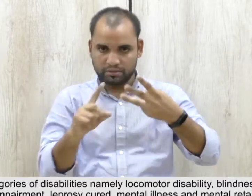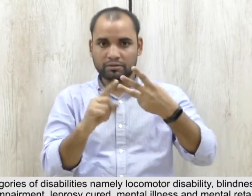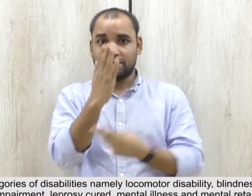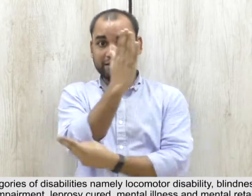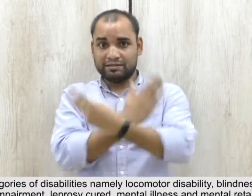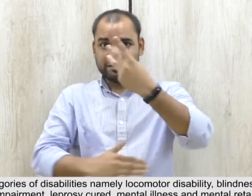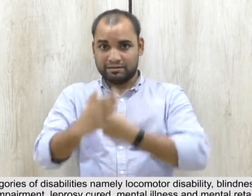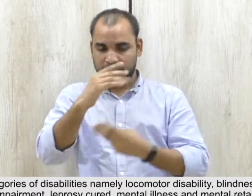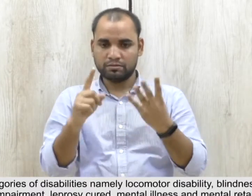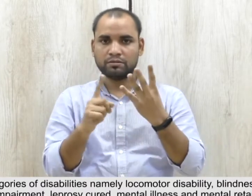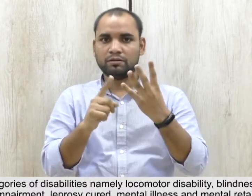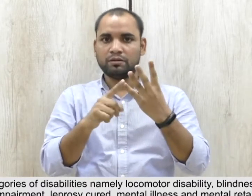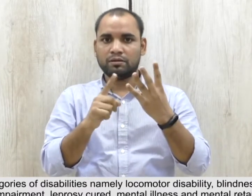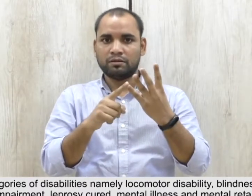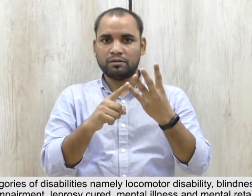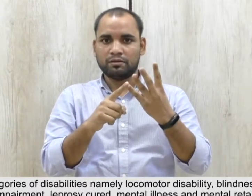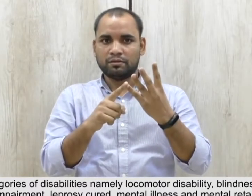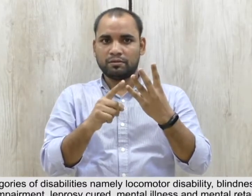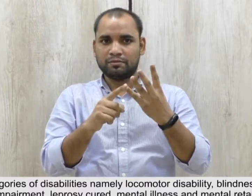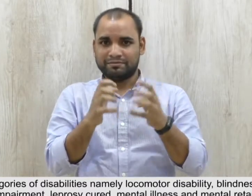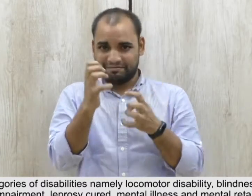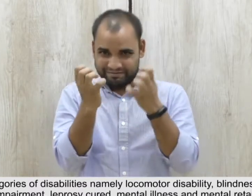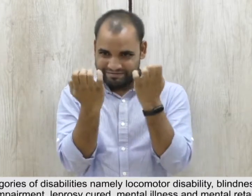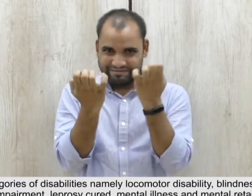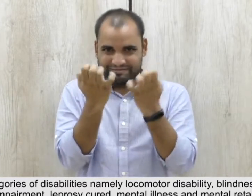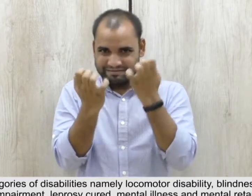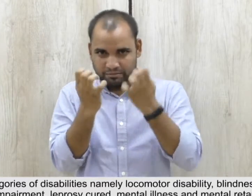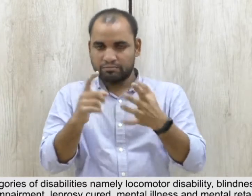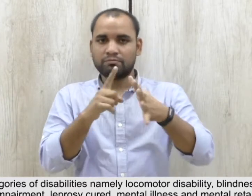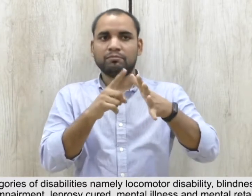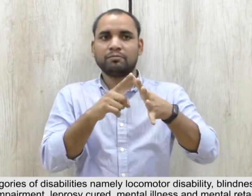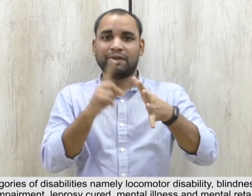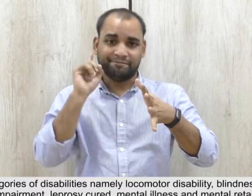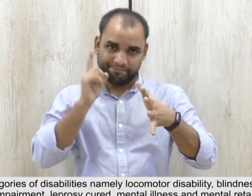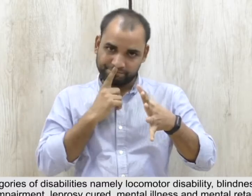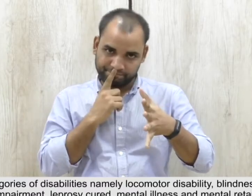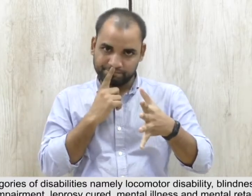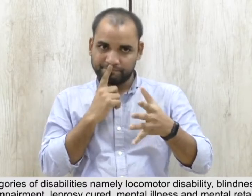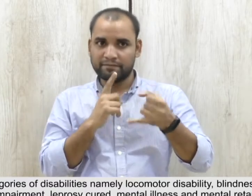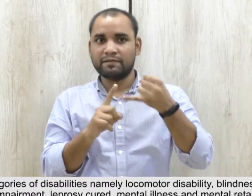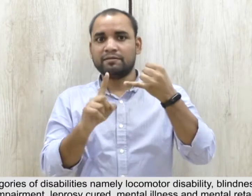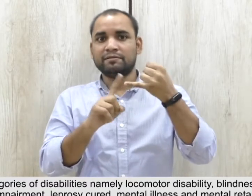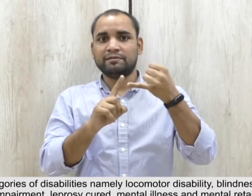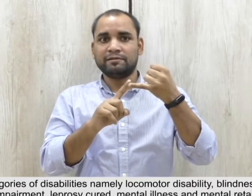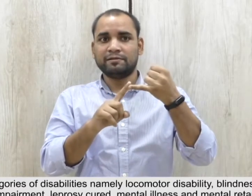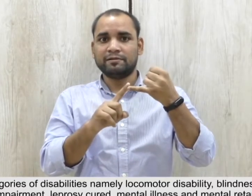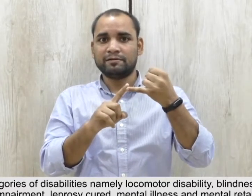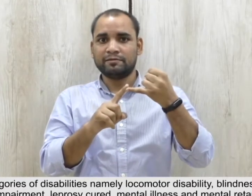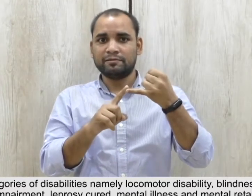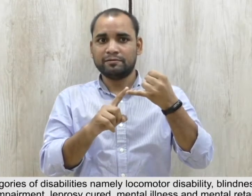Low Vision, Hearing Impairment, Leprosy Cured, Mental Illness,